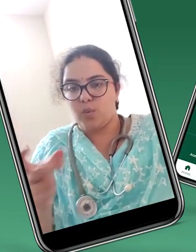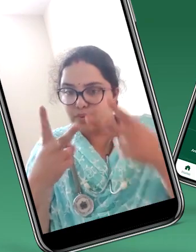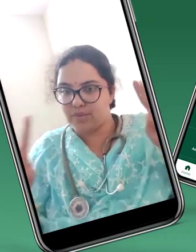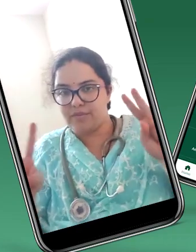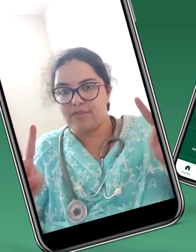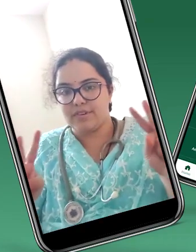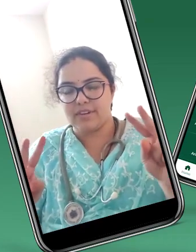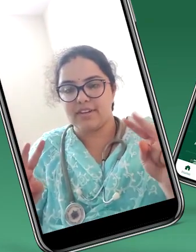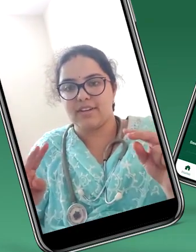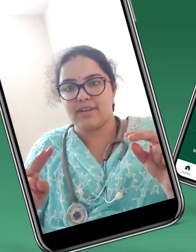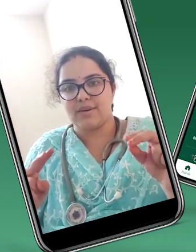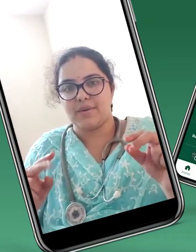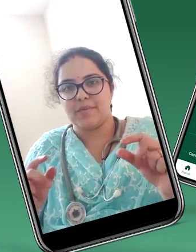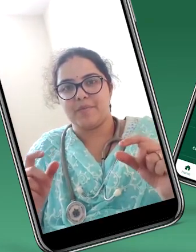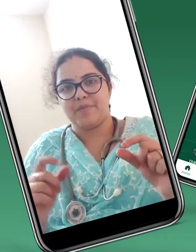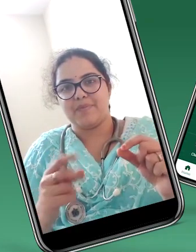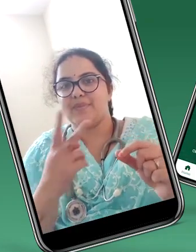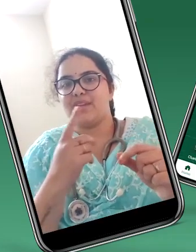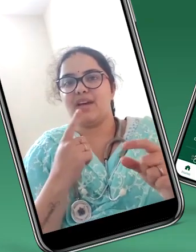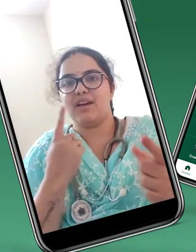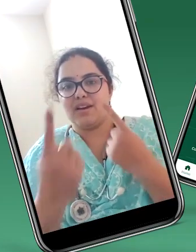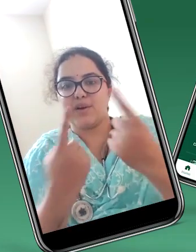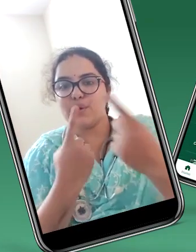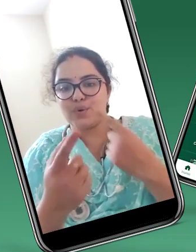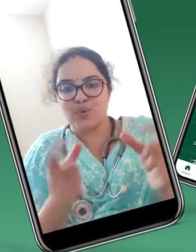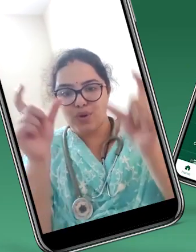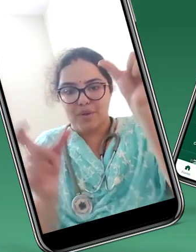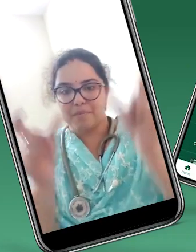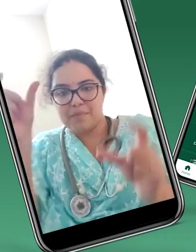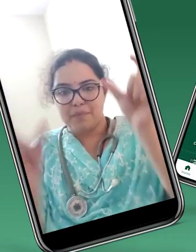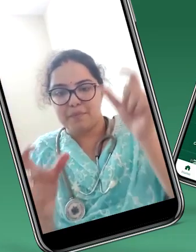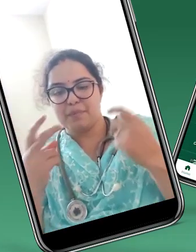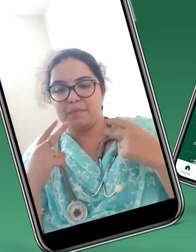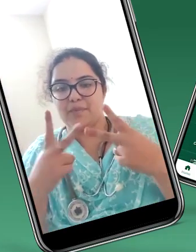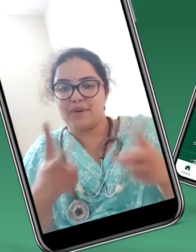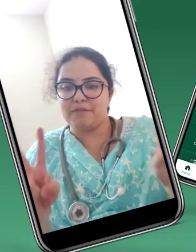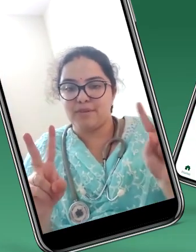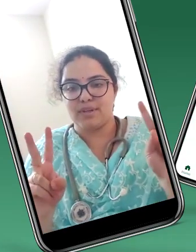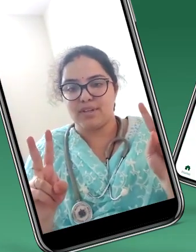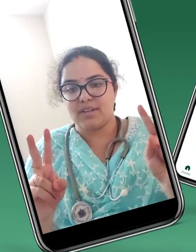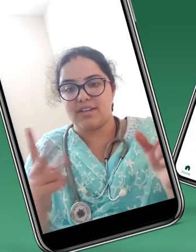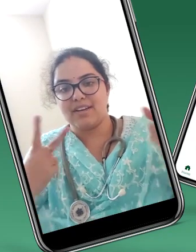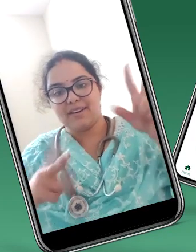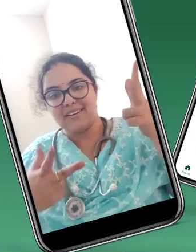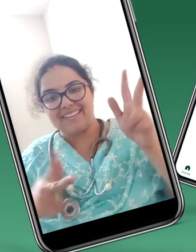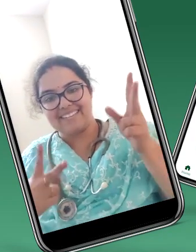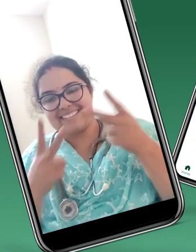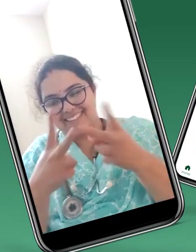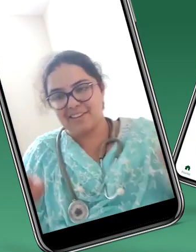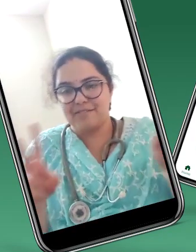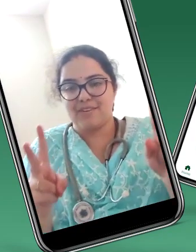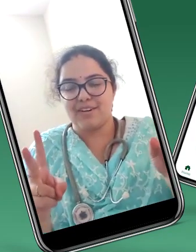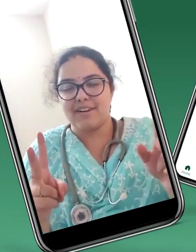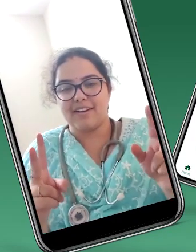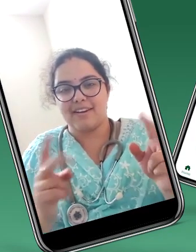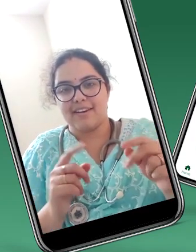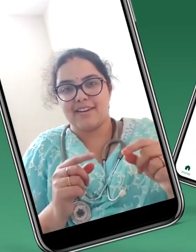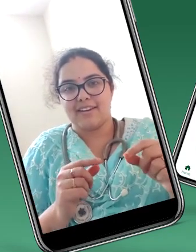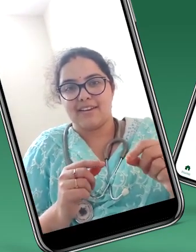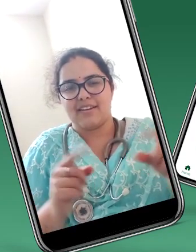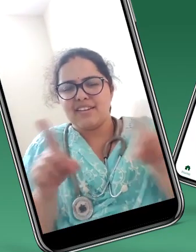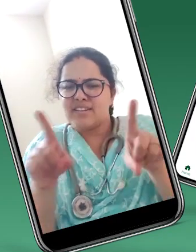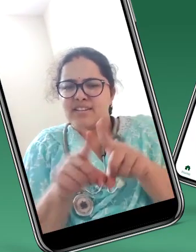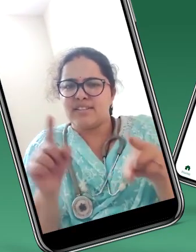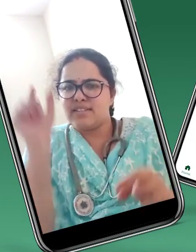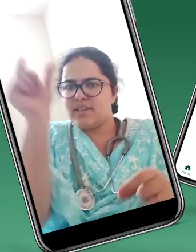talk to different people and communicate in sign